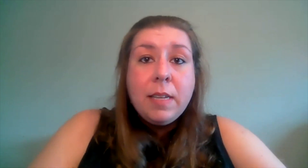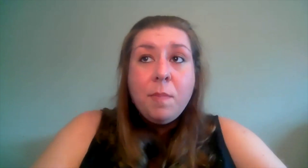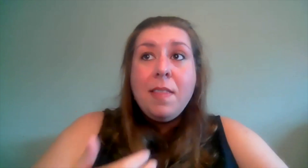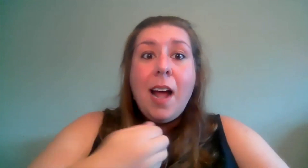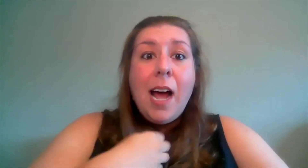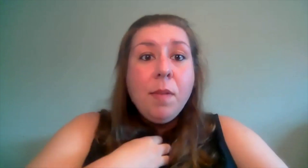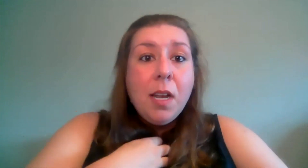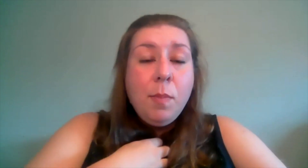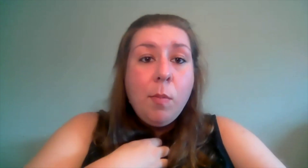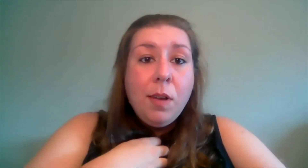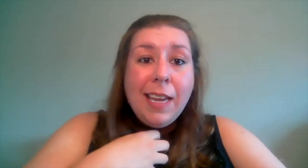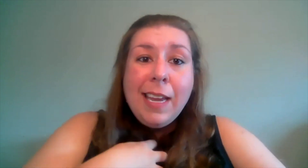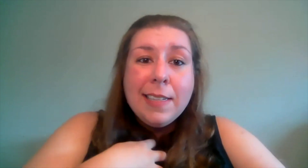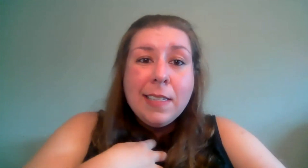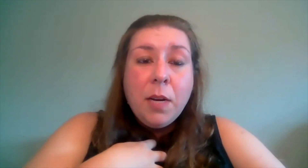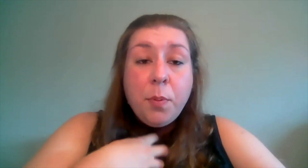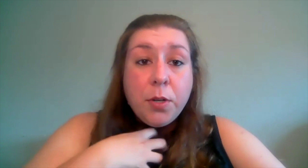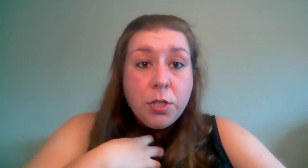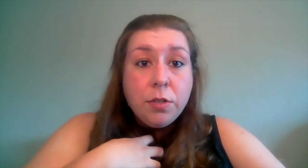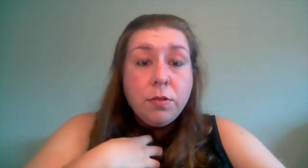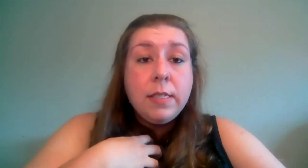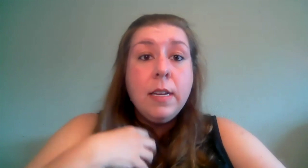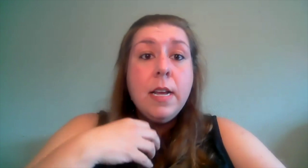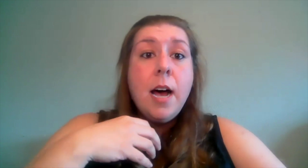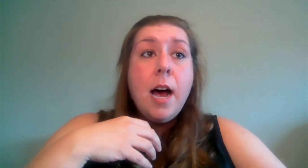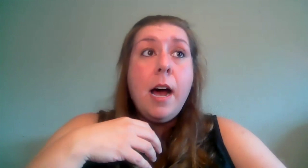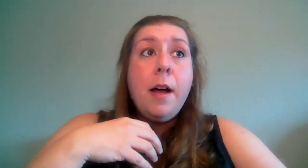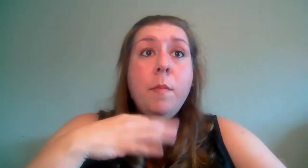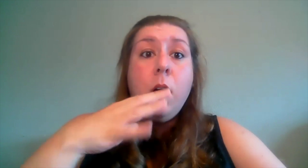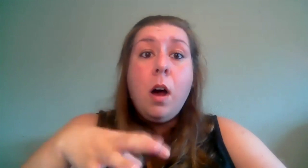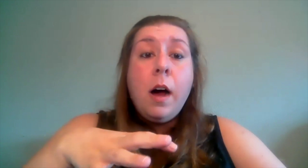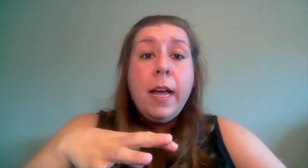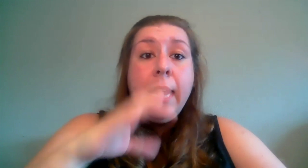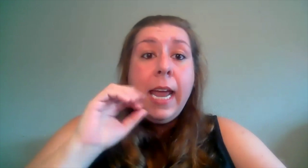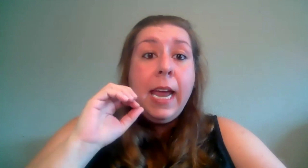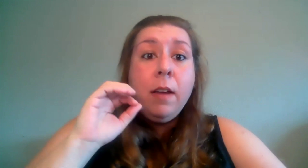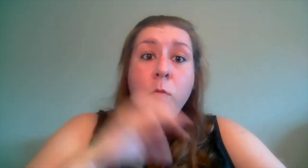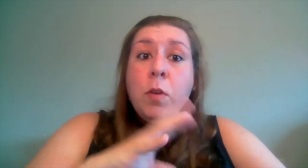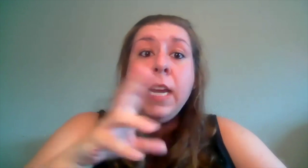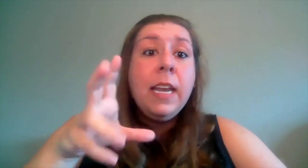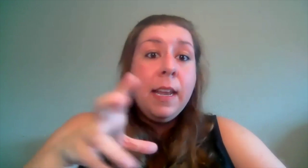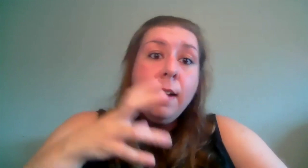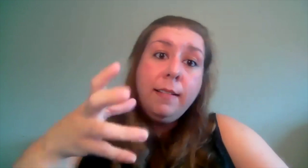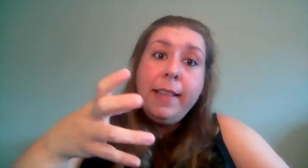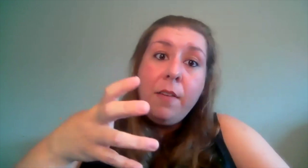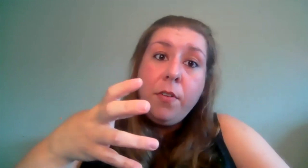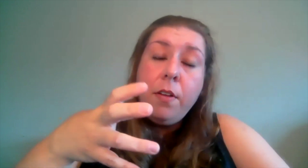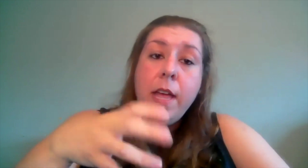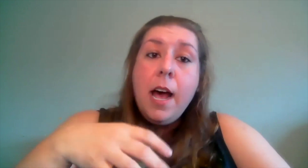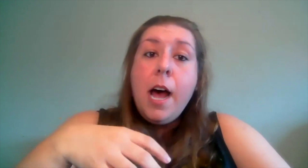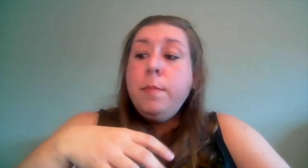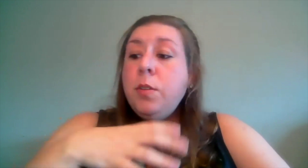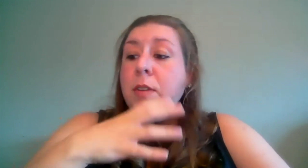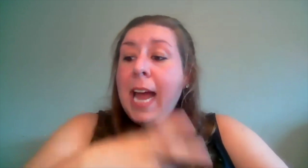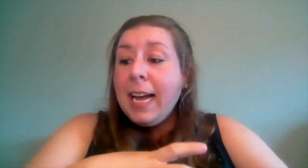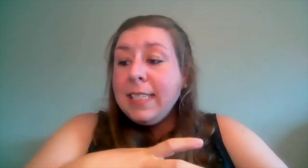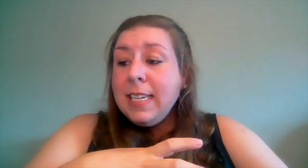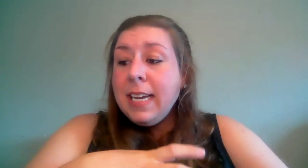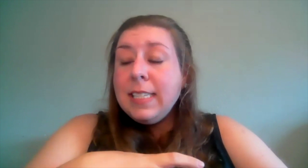be something that i'm going to be able to easily produce um on a reading level um so cast needs